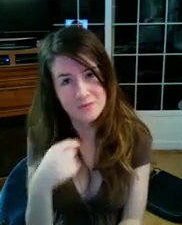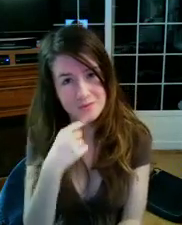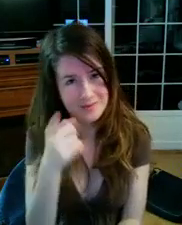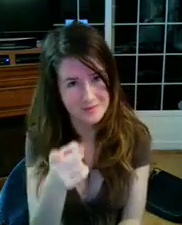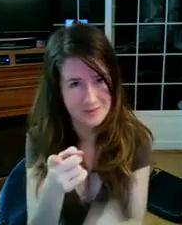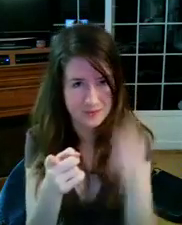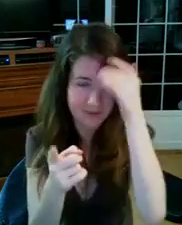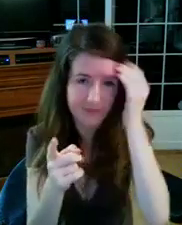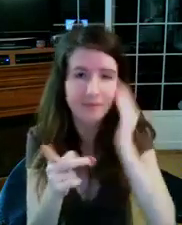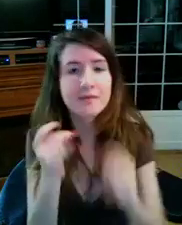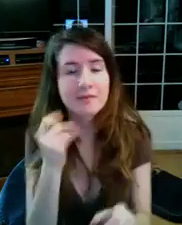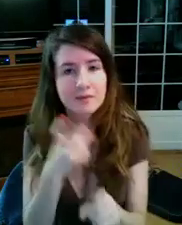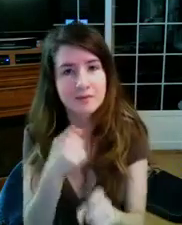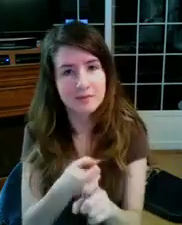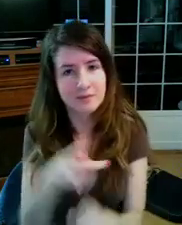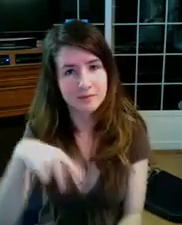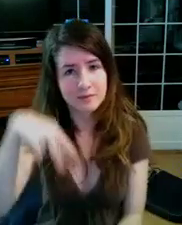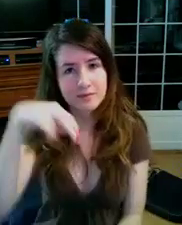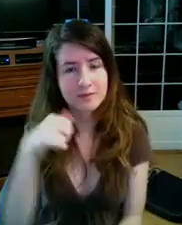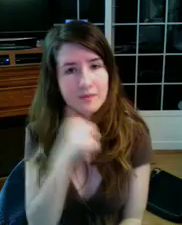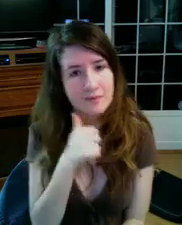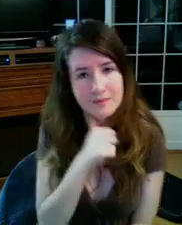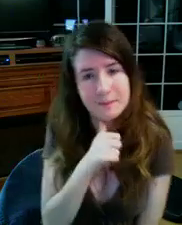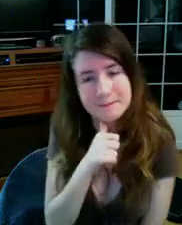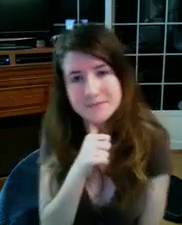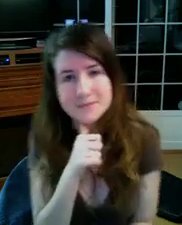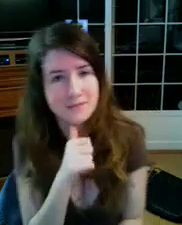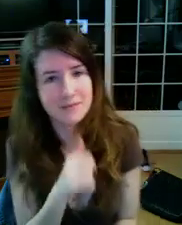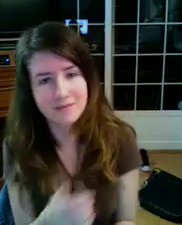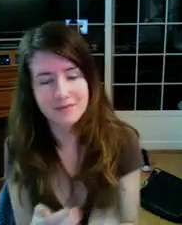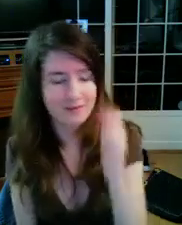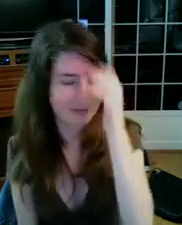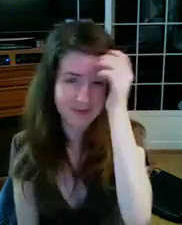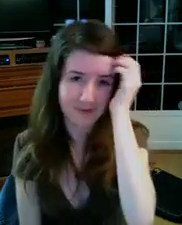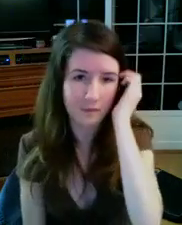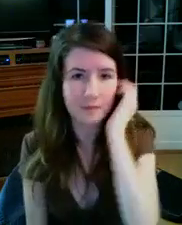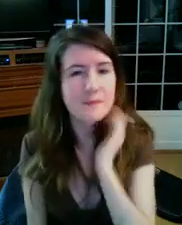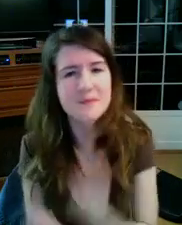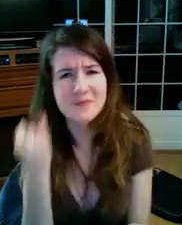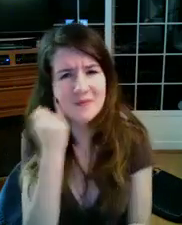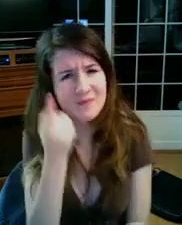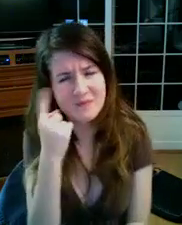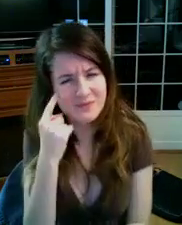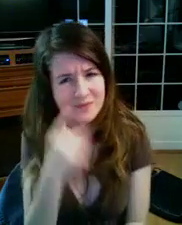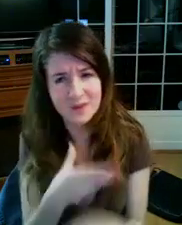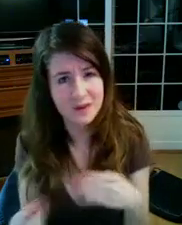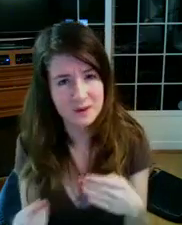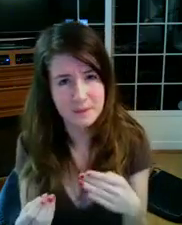what daddy always tell you, straighten up little soldier, sipping up that upper lip, what you crying